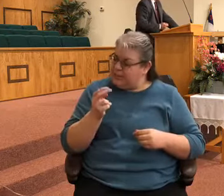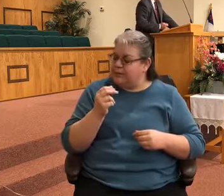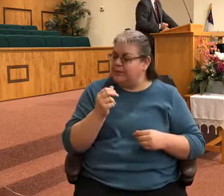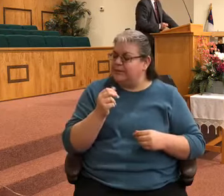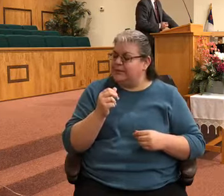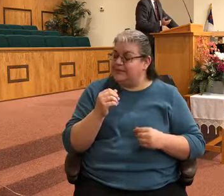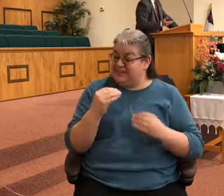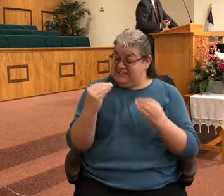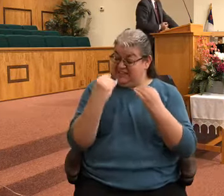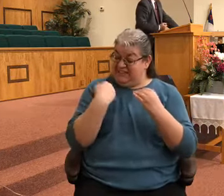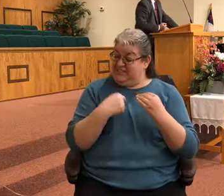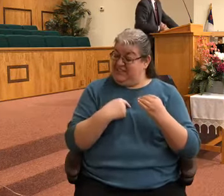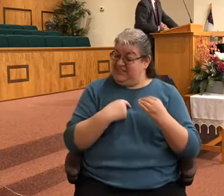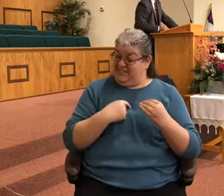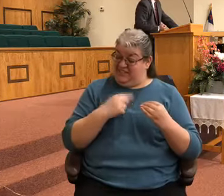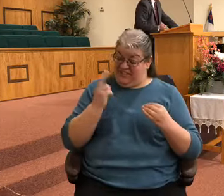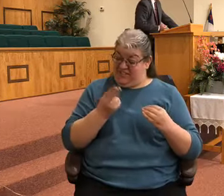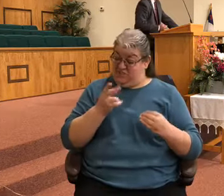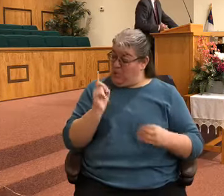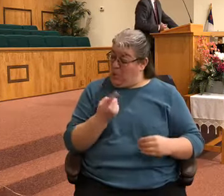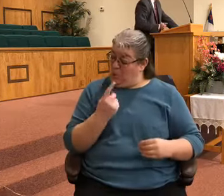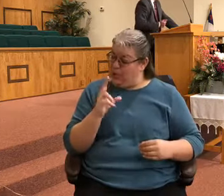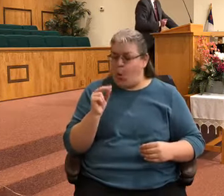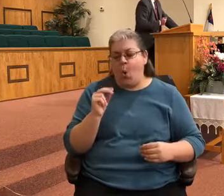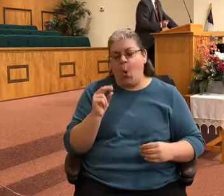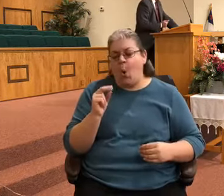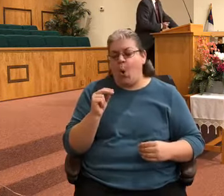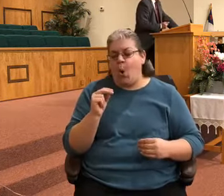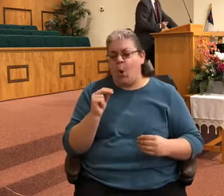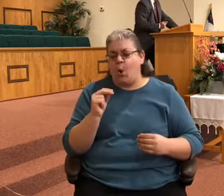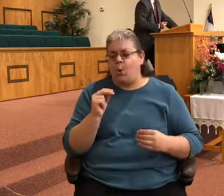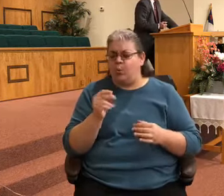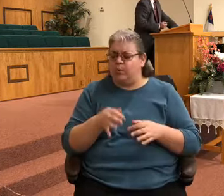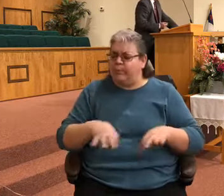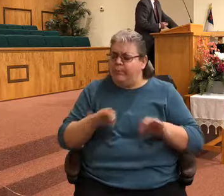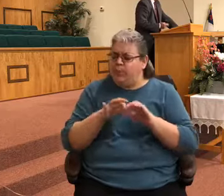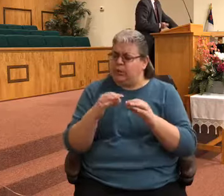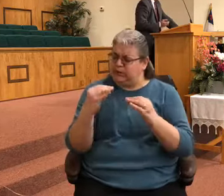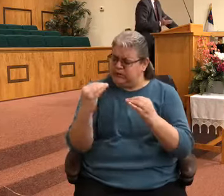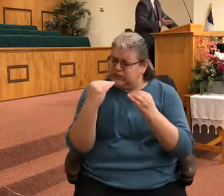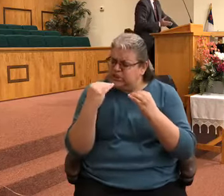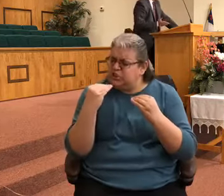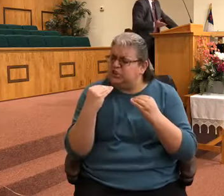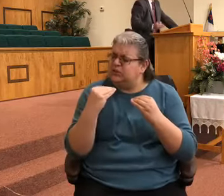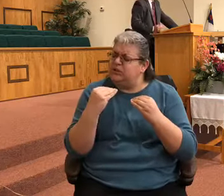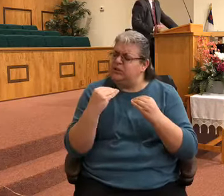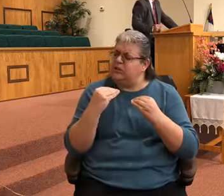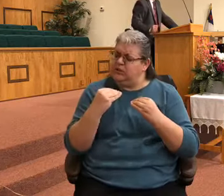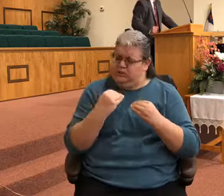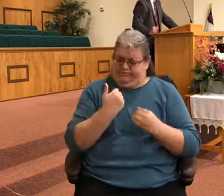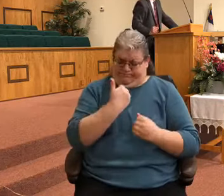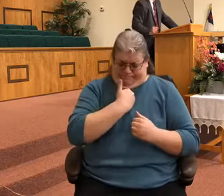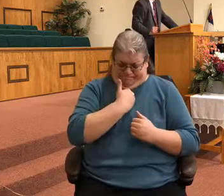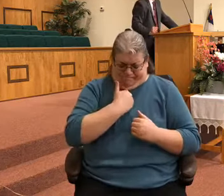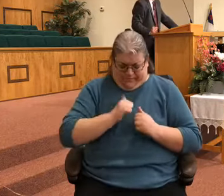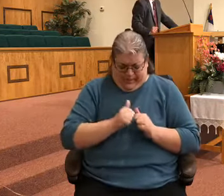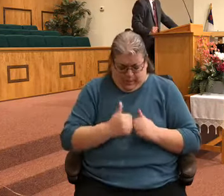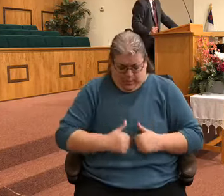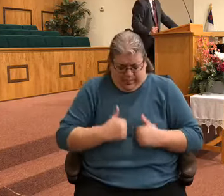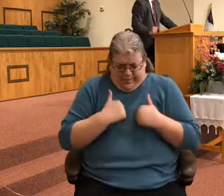But doctrine. Personal application. How to live the Christian life. And